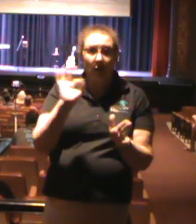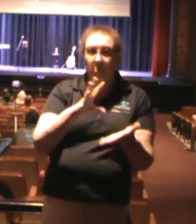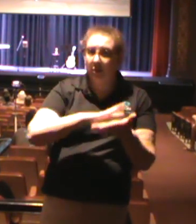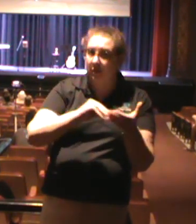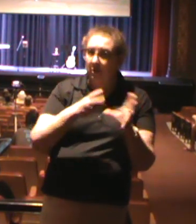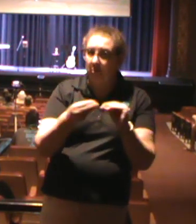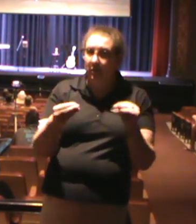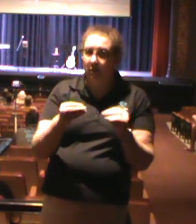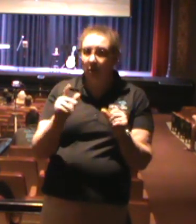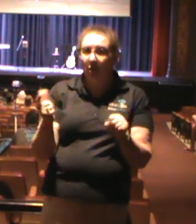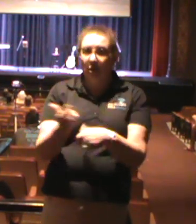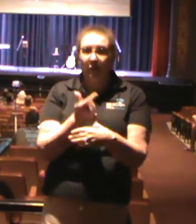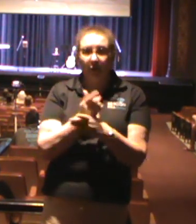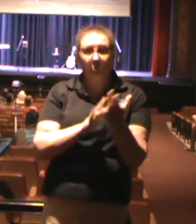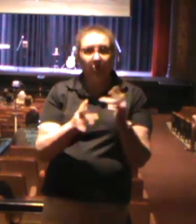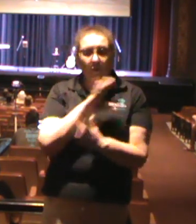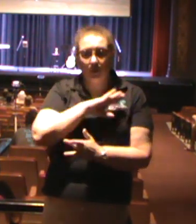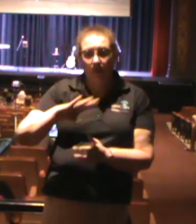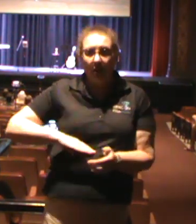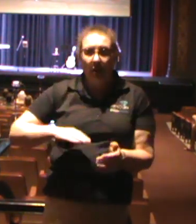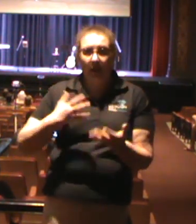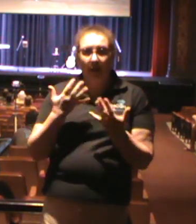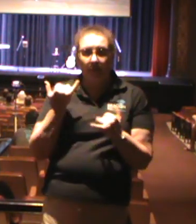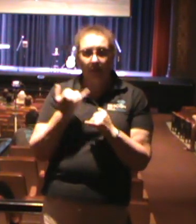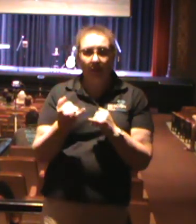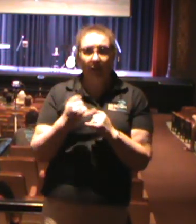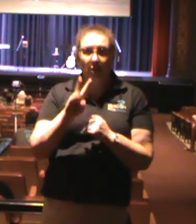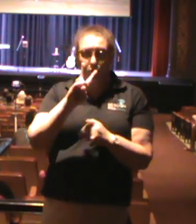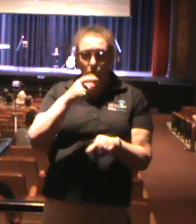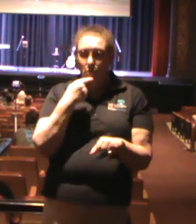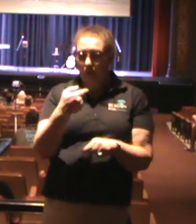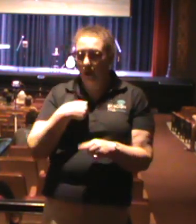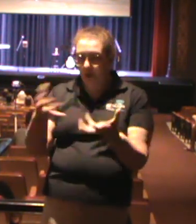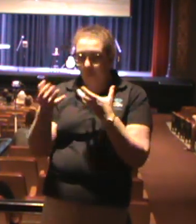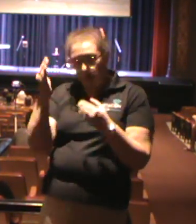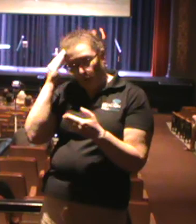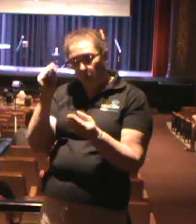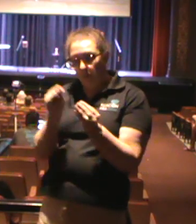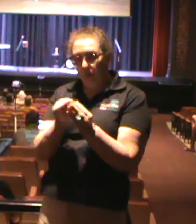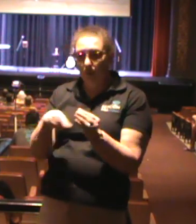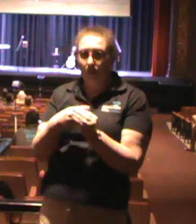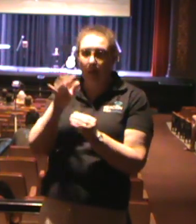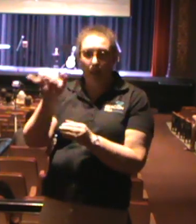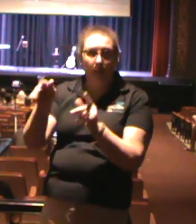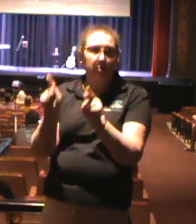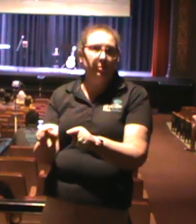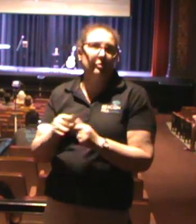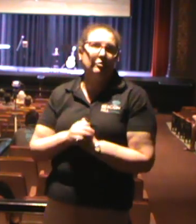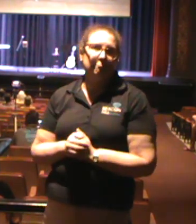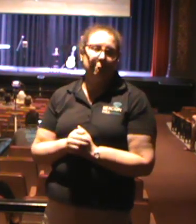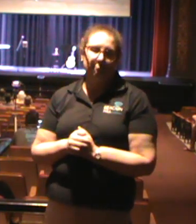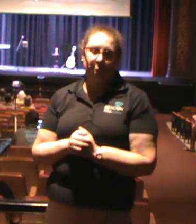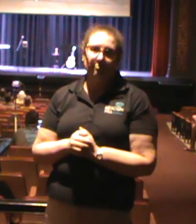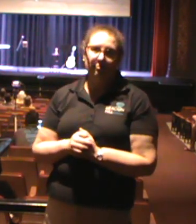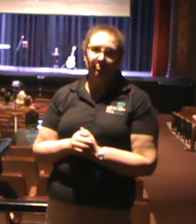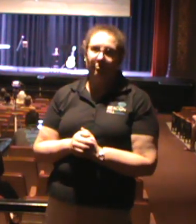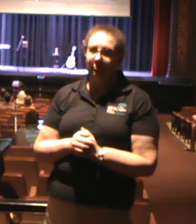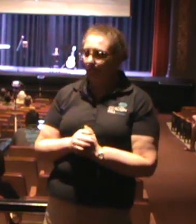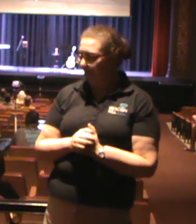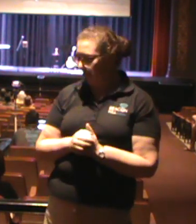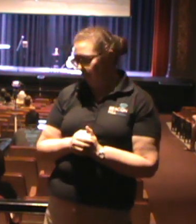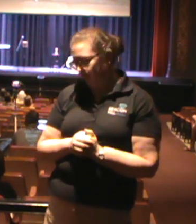And at the end of those three minutes, two people stood up and said, I want to know more about this person that you just talked about. Was it a remnant?